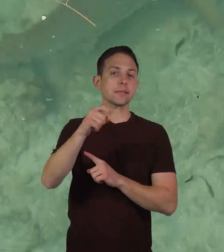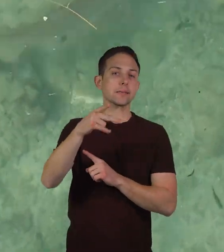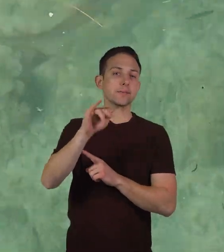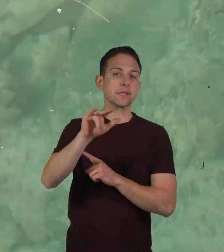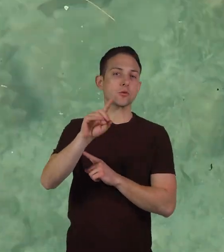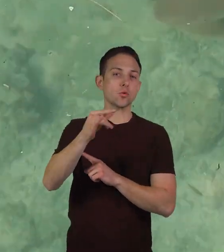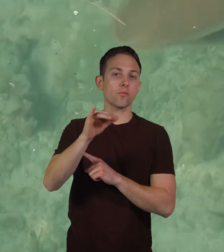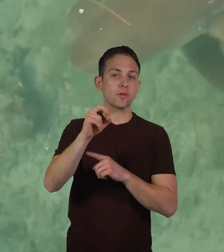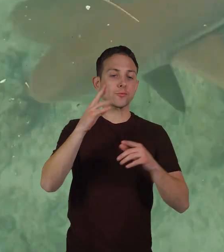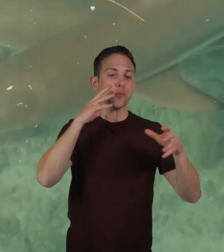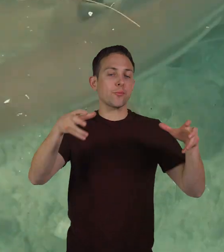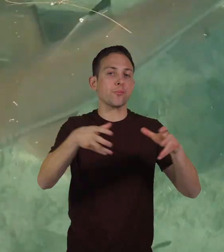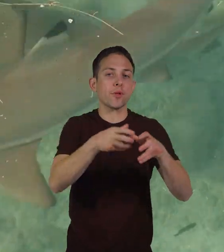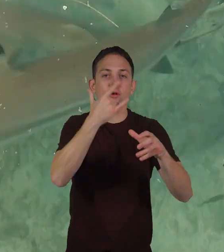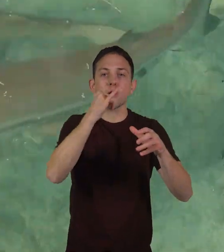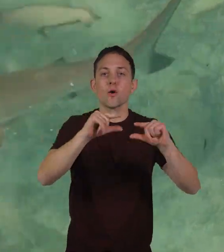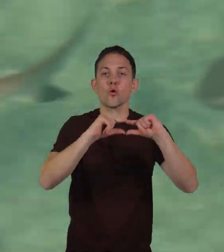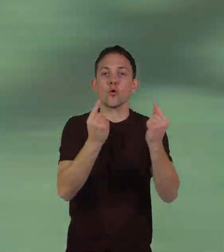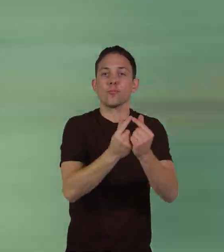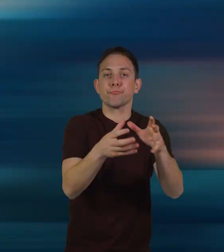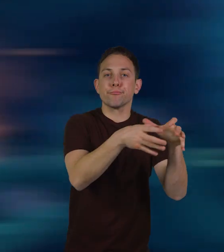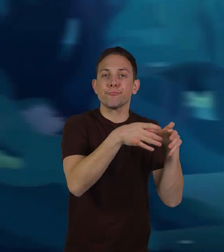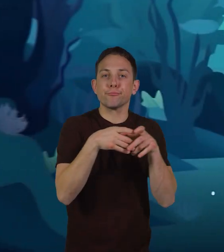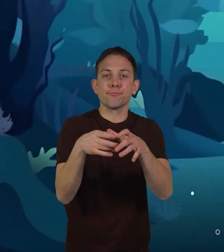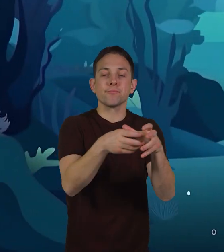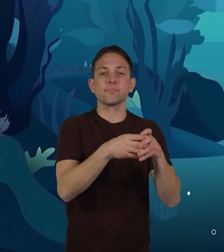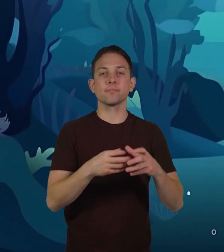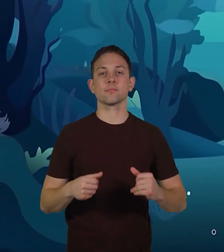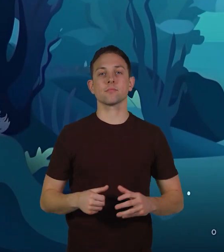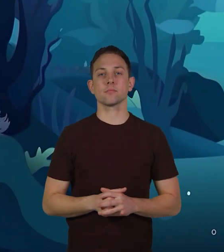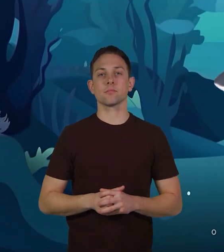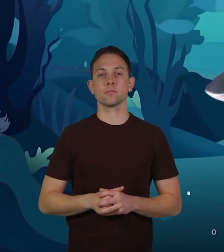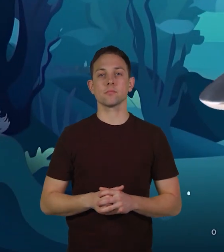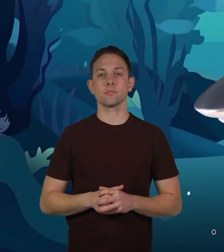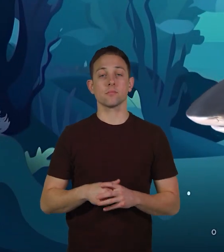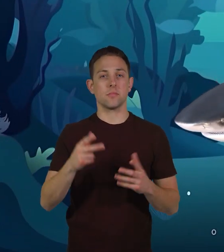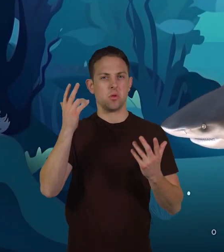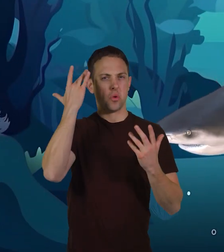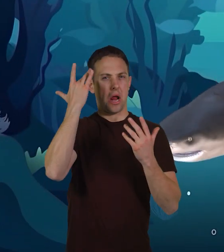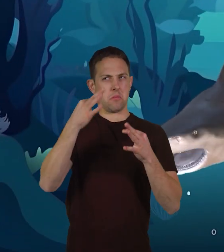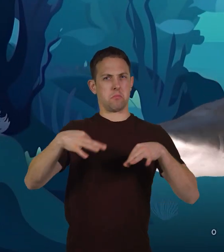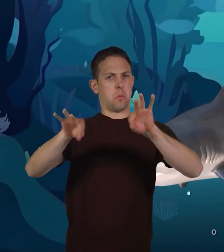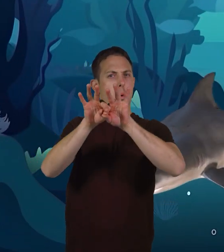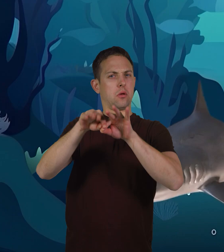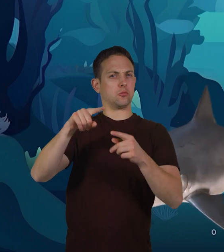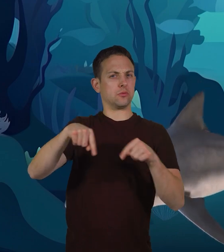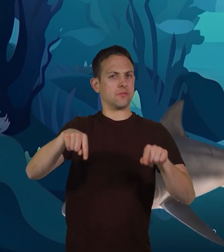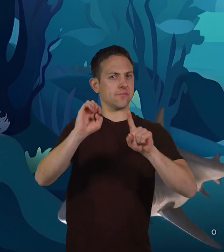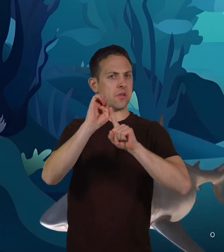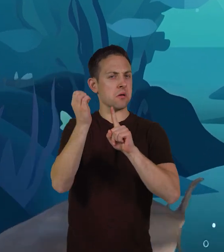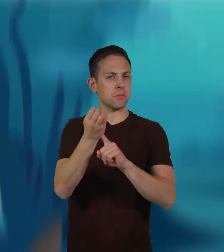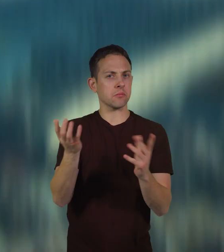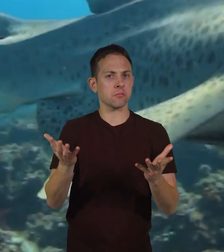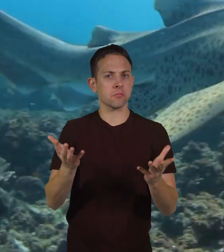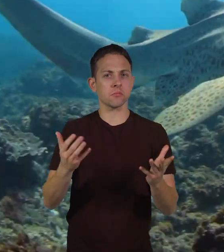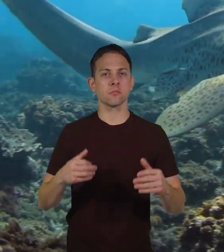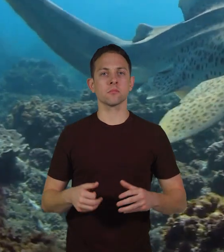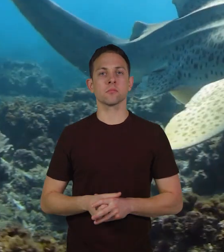form schools or groups. Why are they important to the environment? Just like